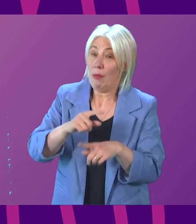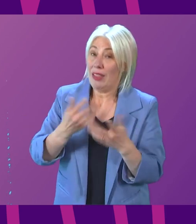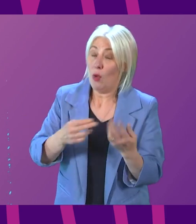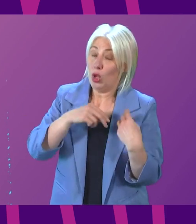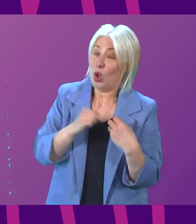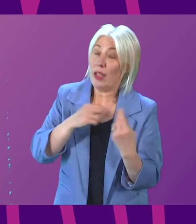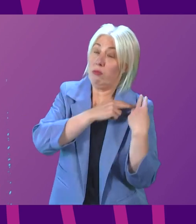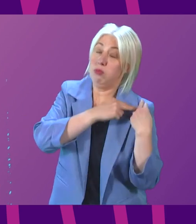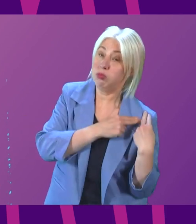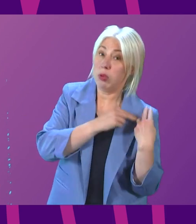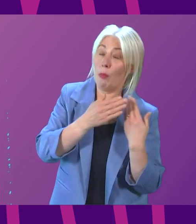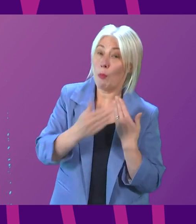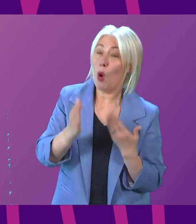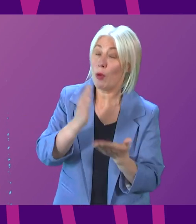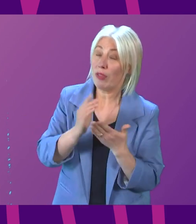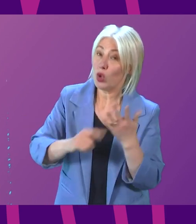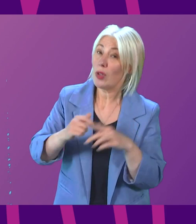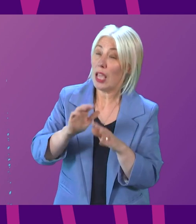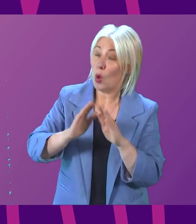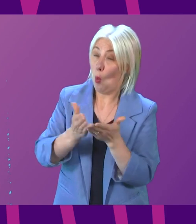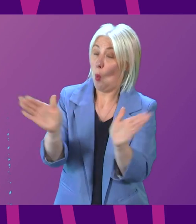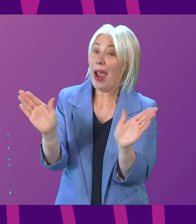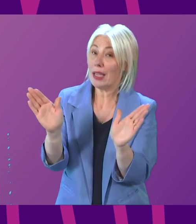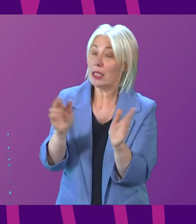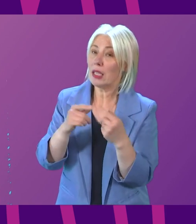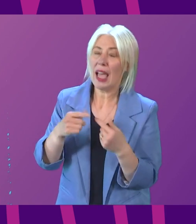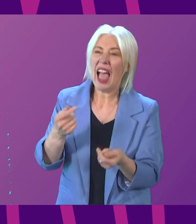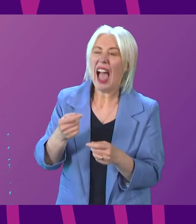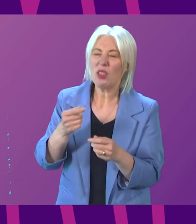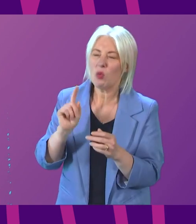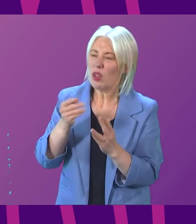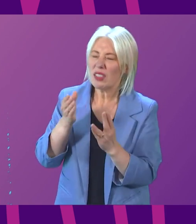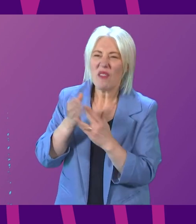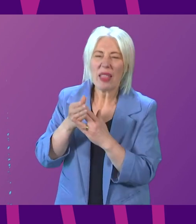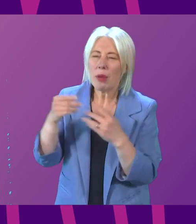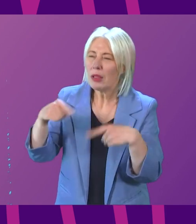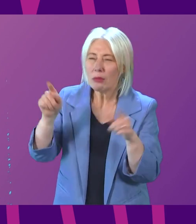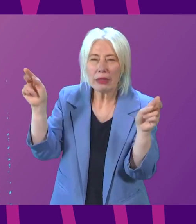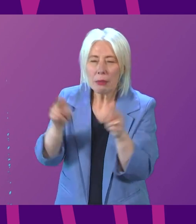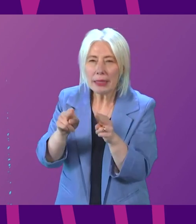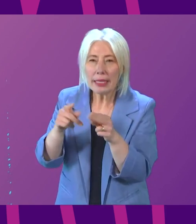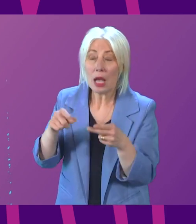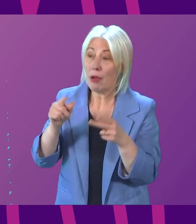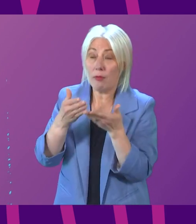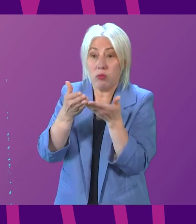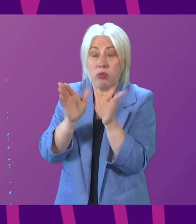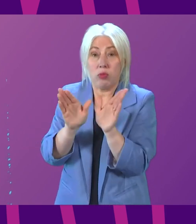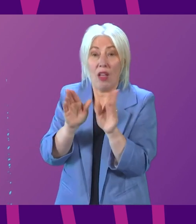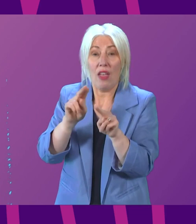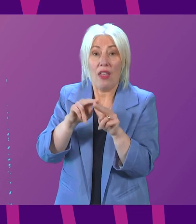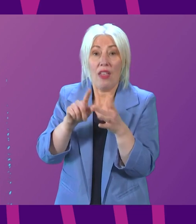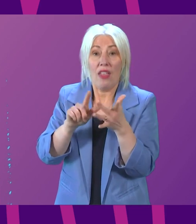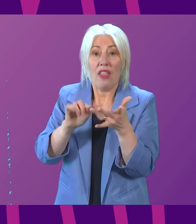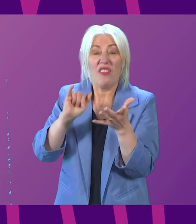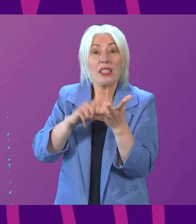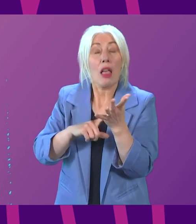-wide response and it also means that the support available is still far too limited. By widening out and using the fiscal headroom available, the